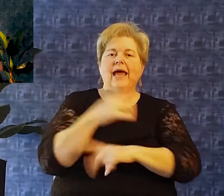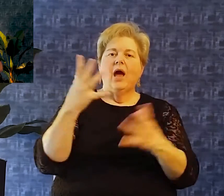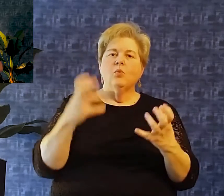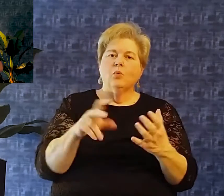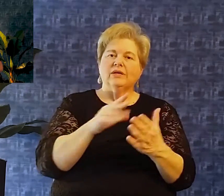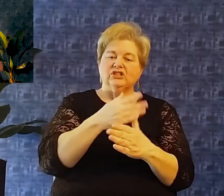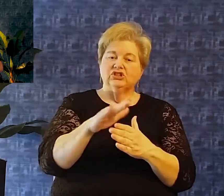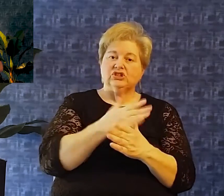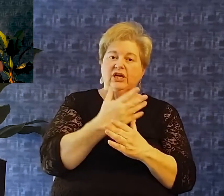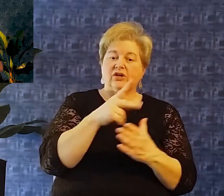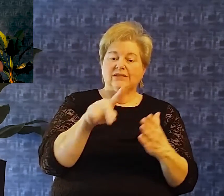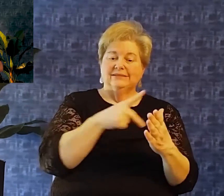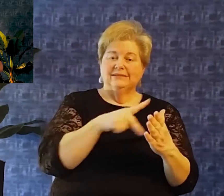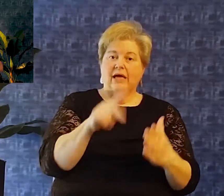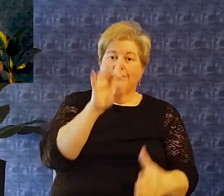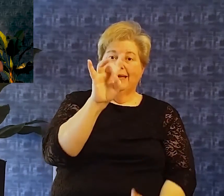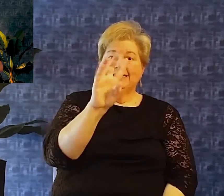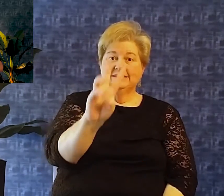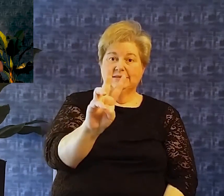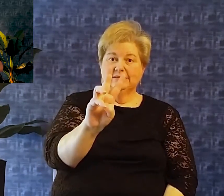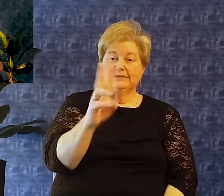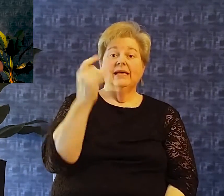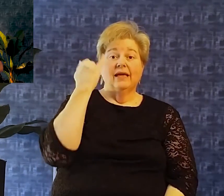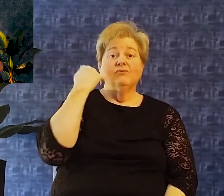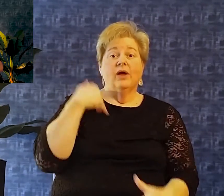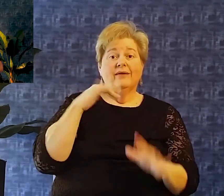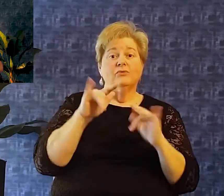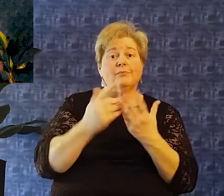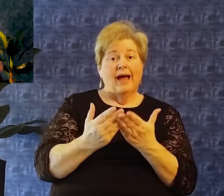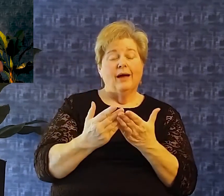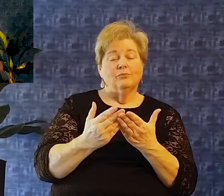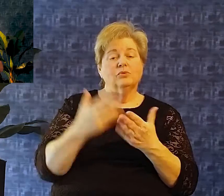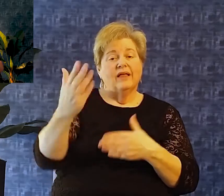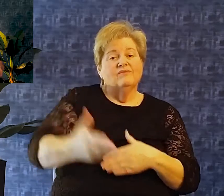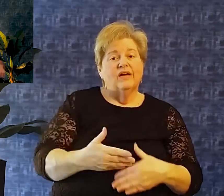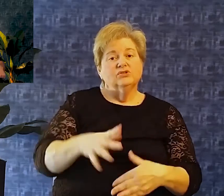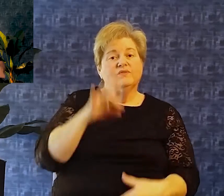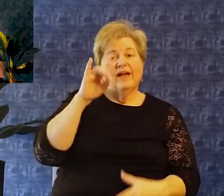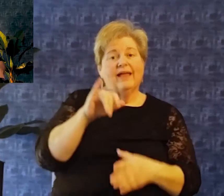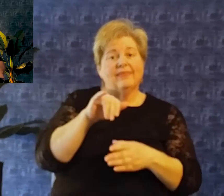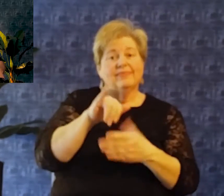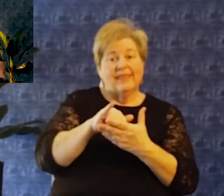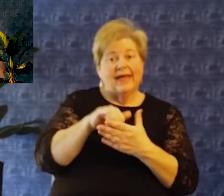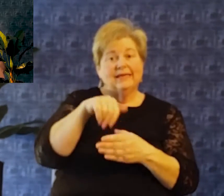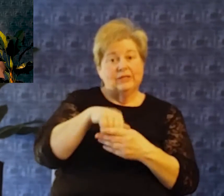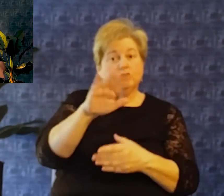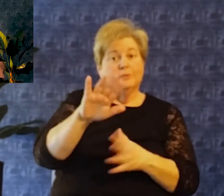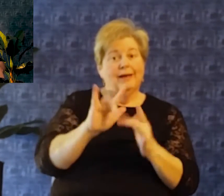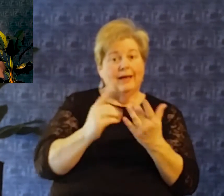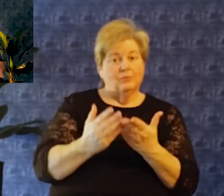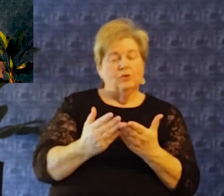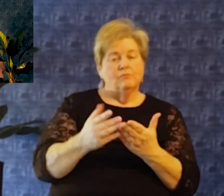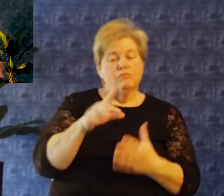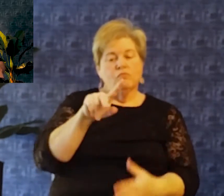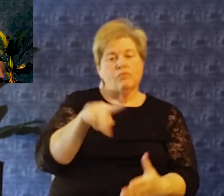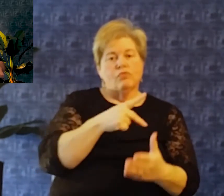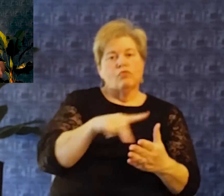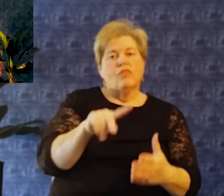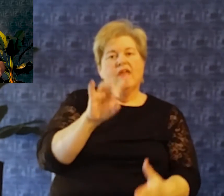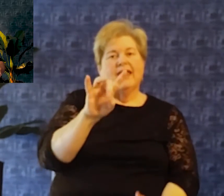that in your in your copy of scripture We're going to be looking at lord willing the entire psalm today And studying it together